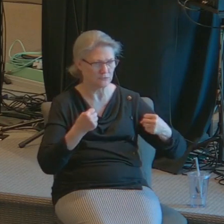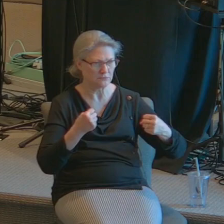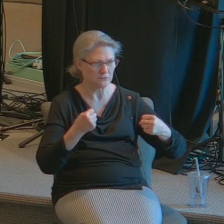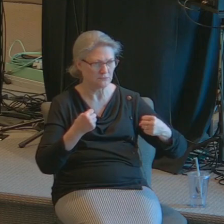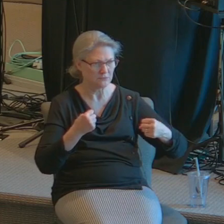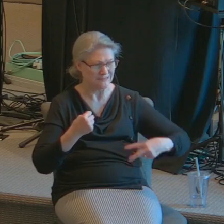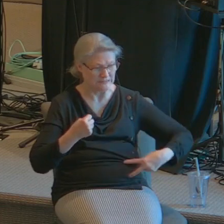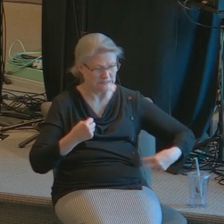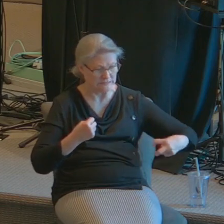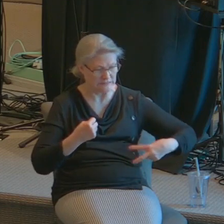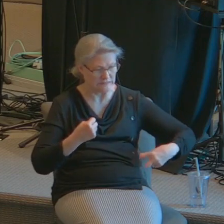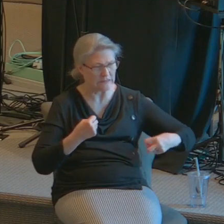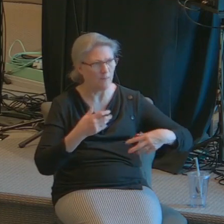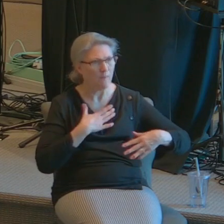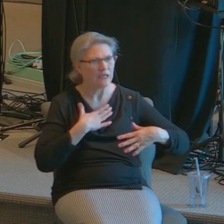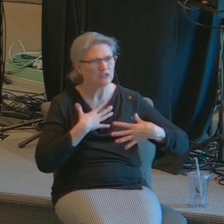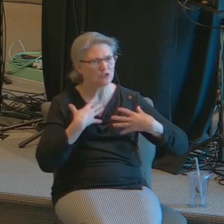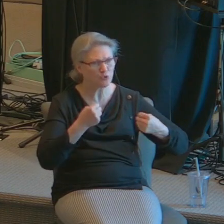look at me today